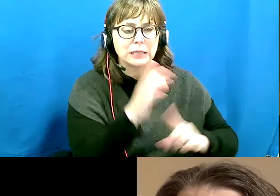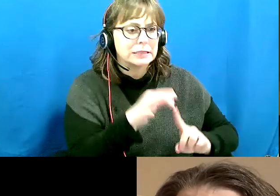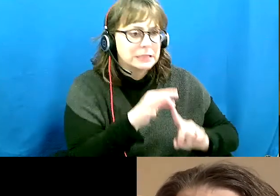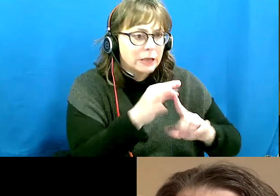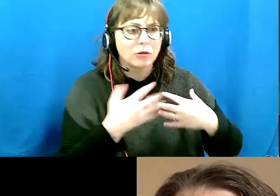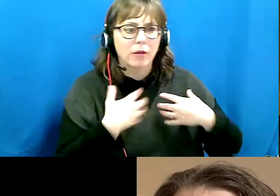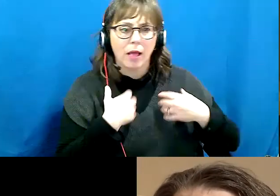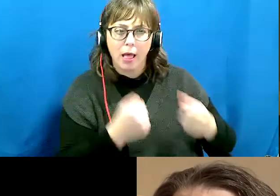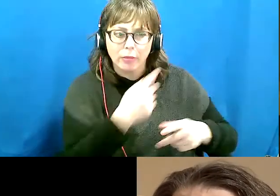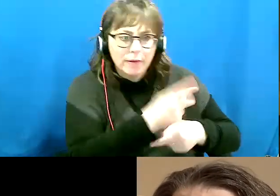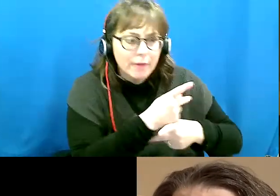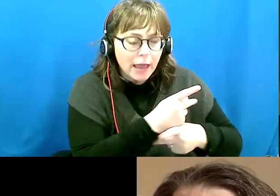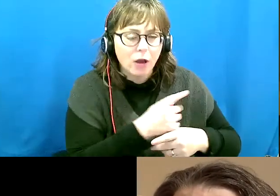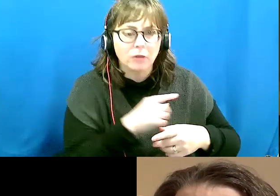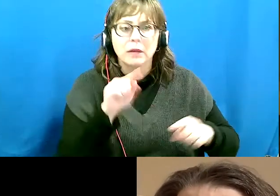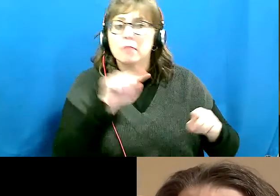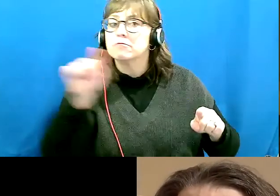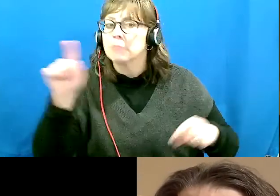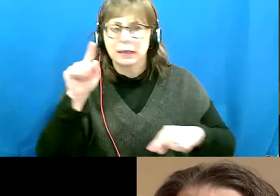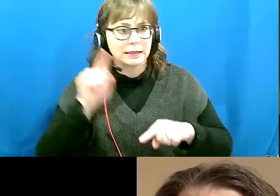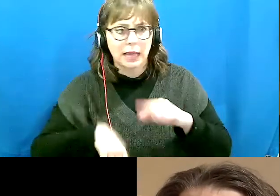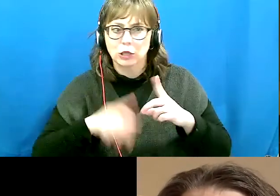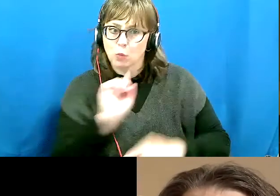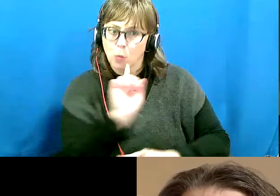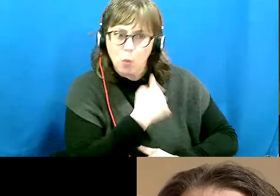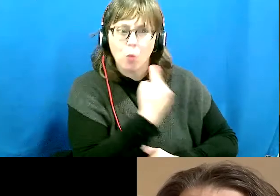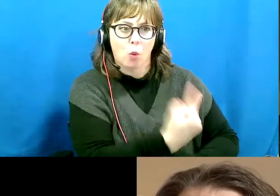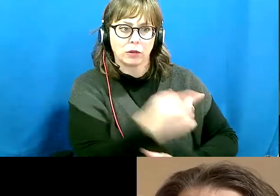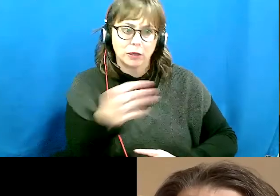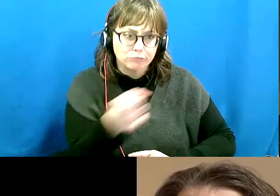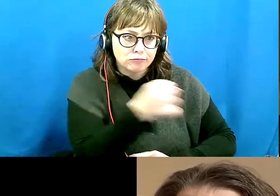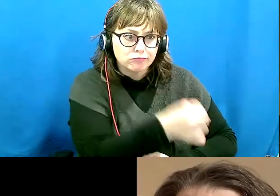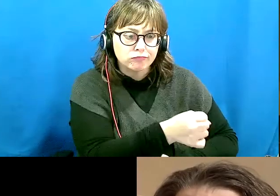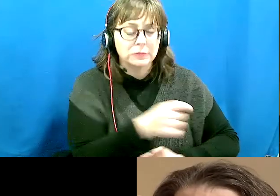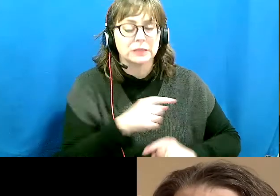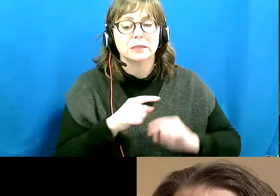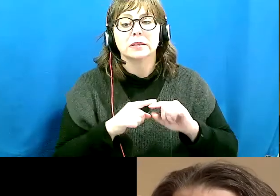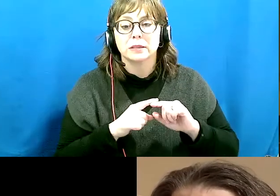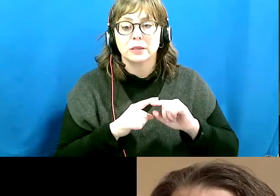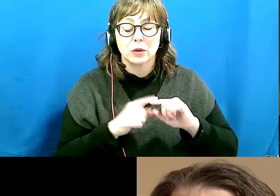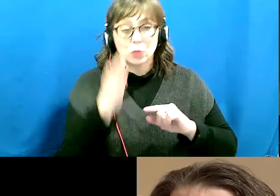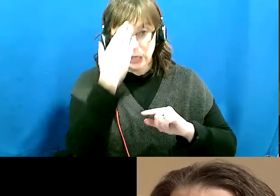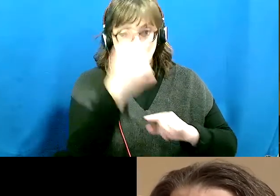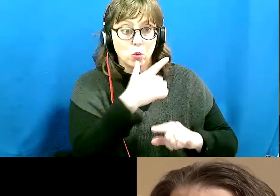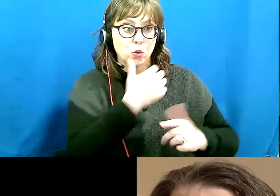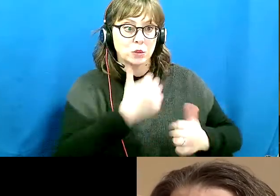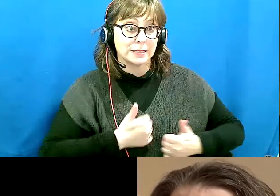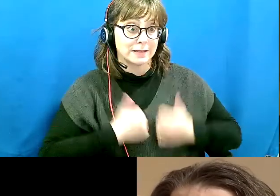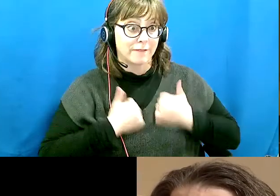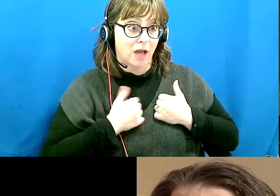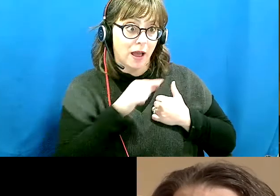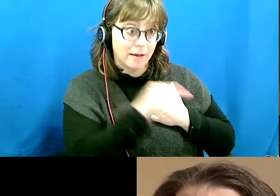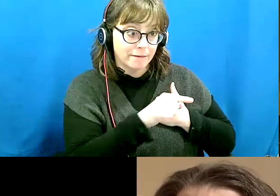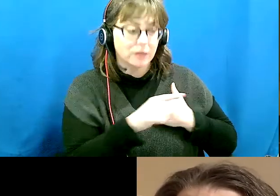care nobody else could provide in the community. We know from survivors of institutions across